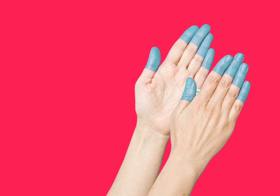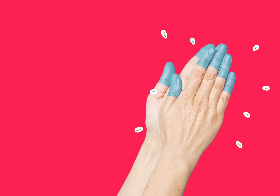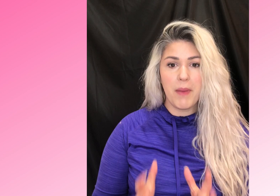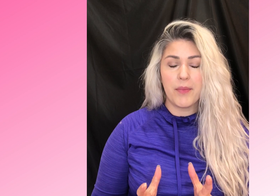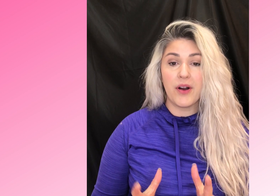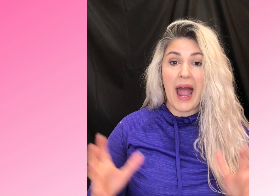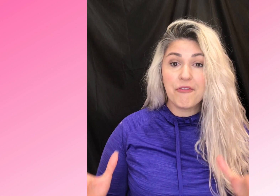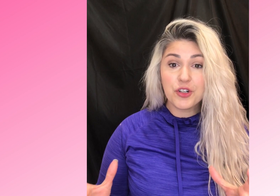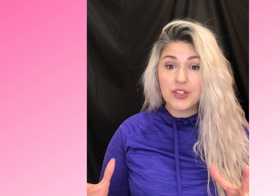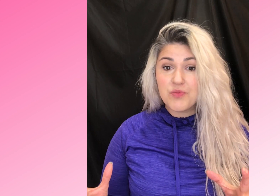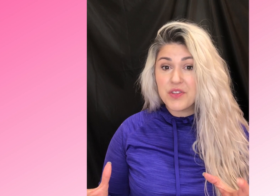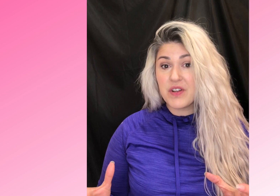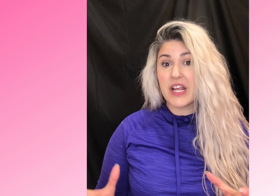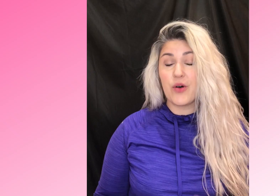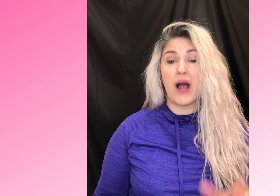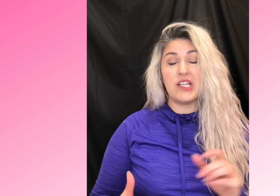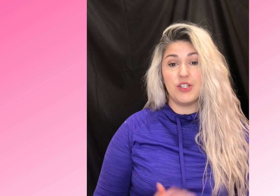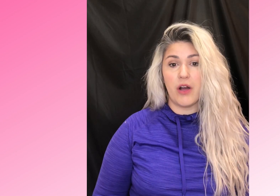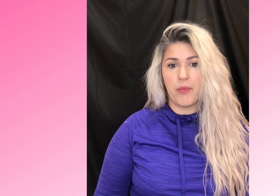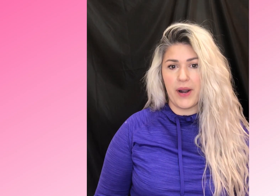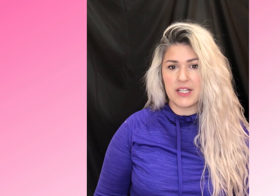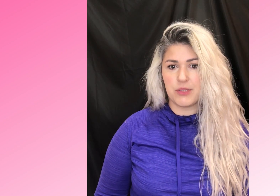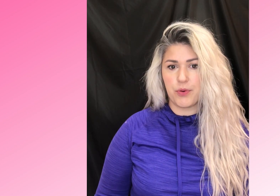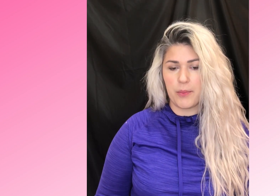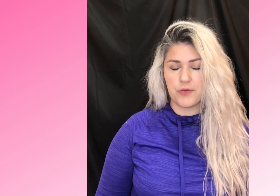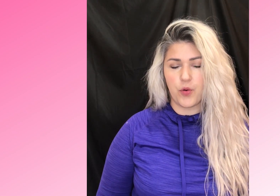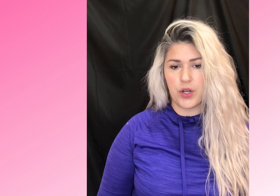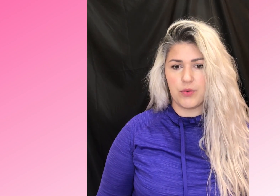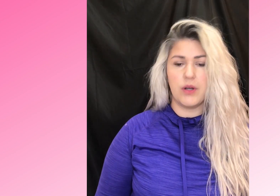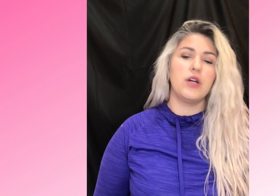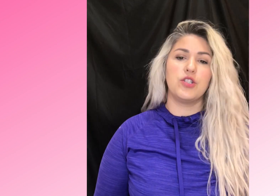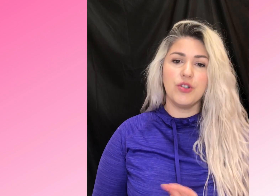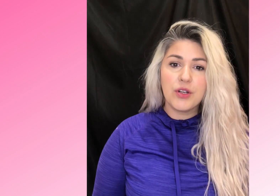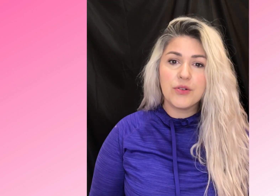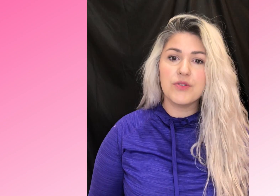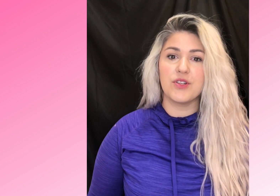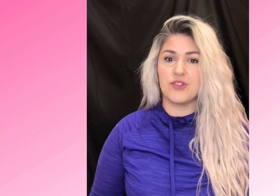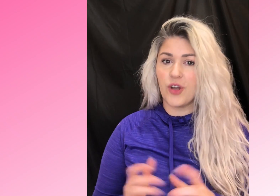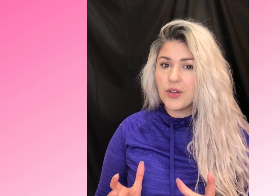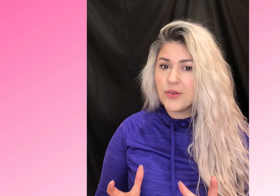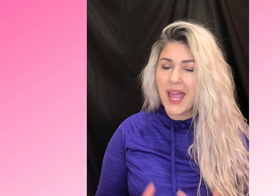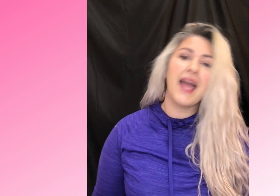Remember after you're done with the video, I do have a practice prompt for you to use so you can